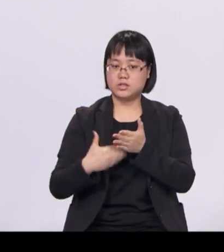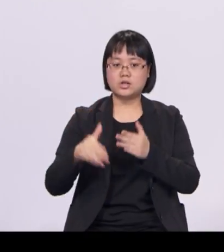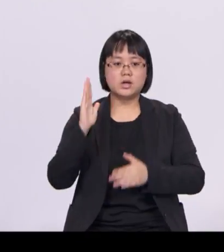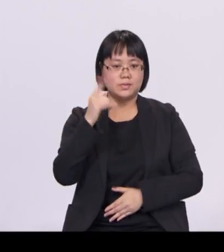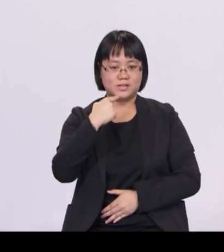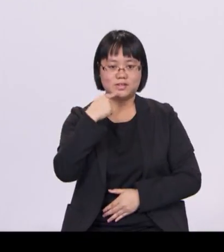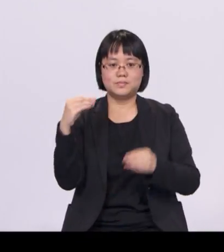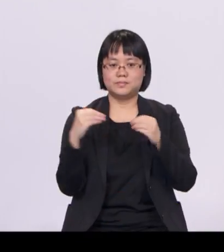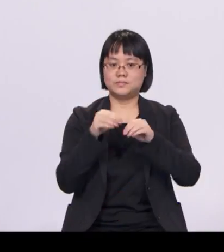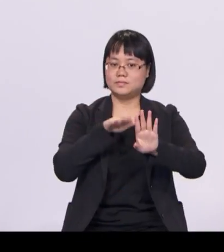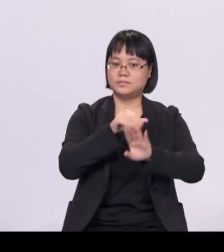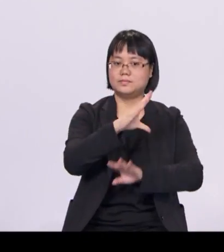COS.